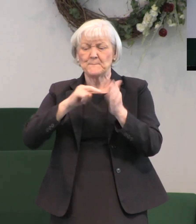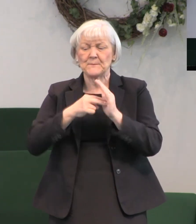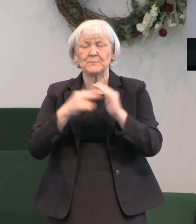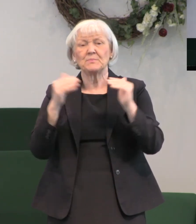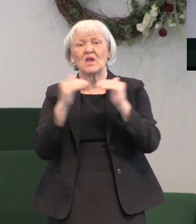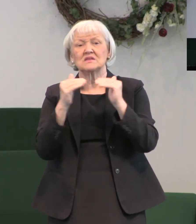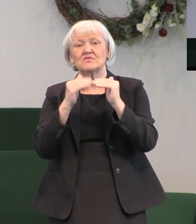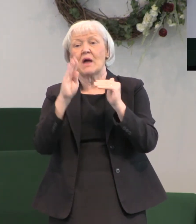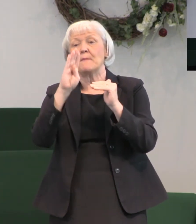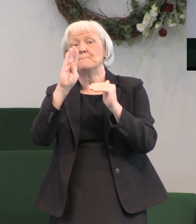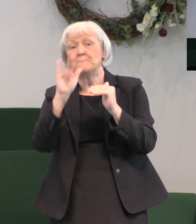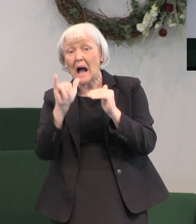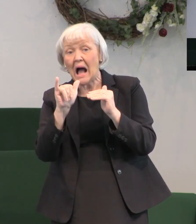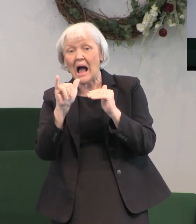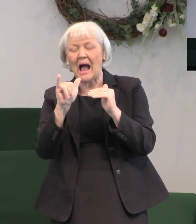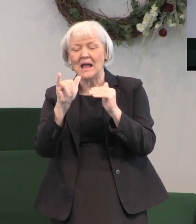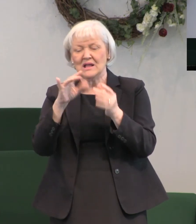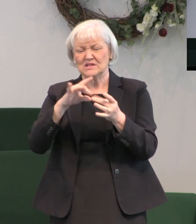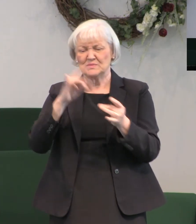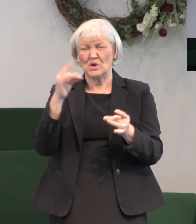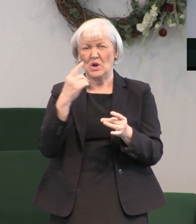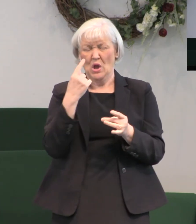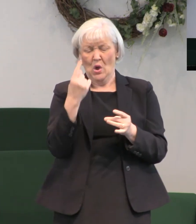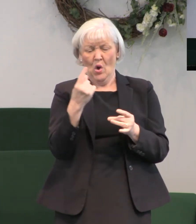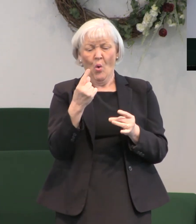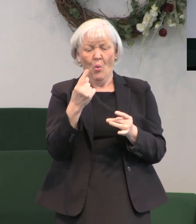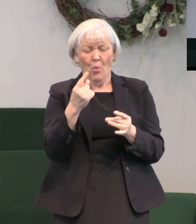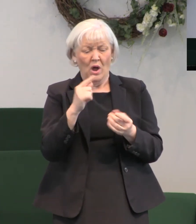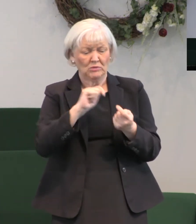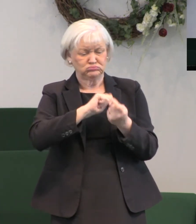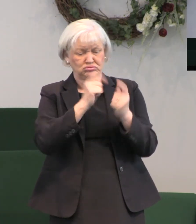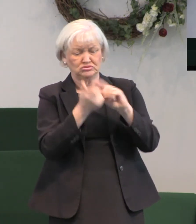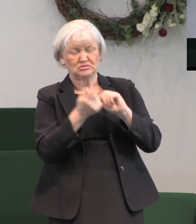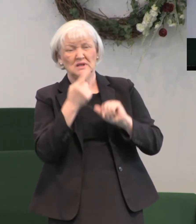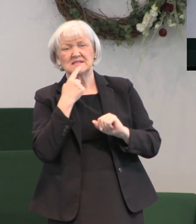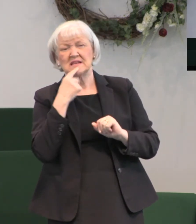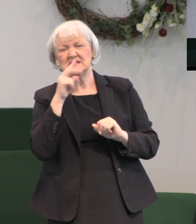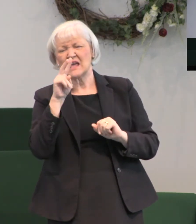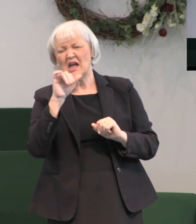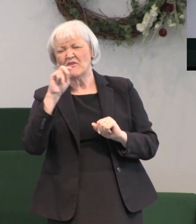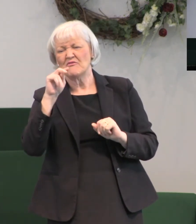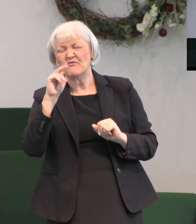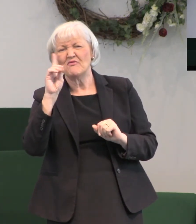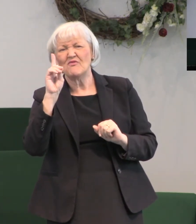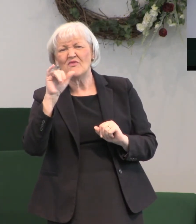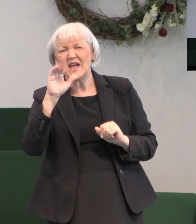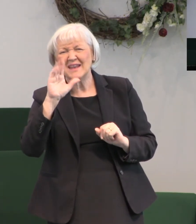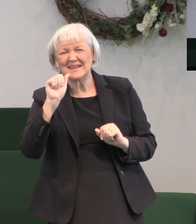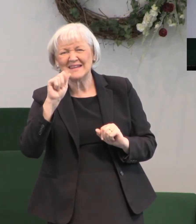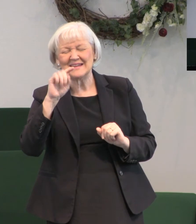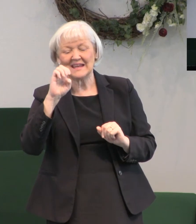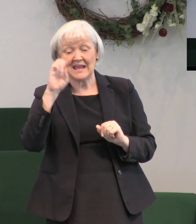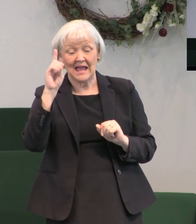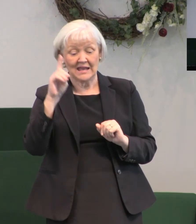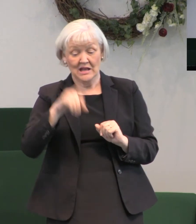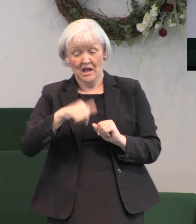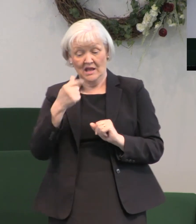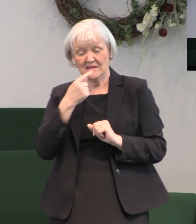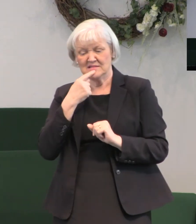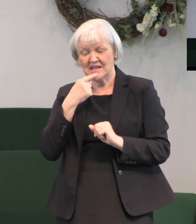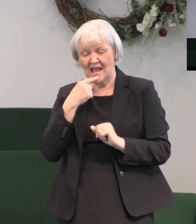One translation says He was vindicated by the Spirit. The Message Bible Version says He was proved right